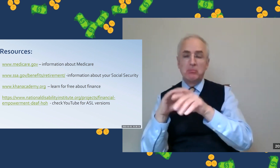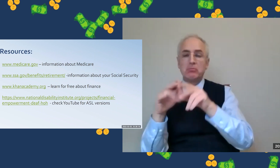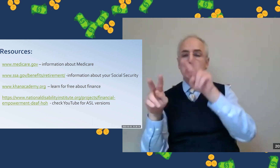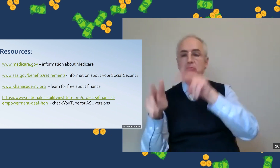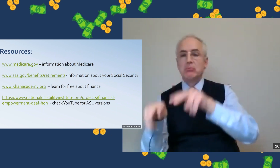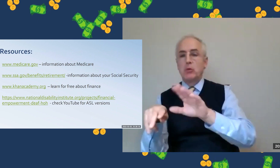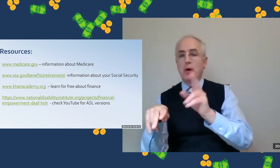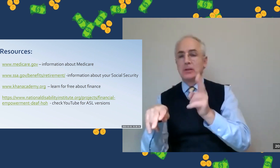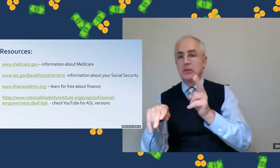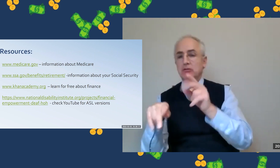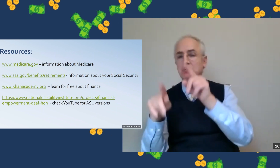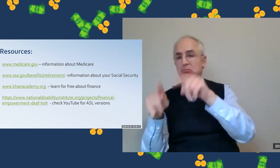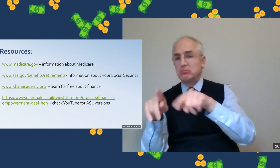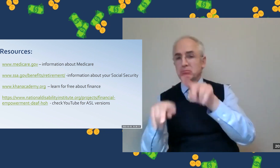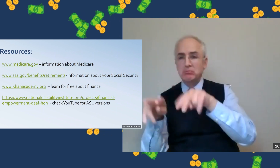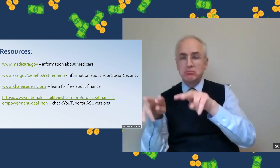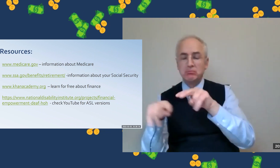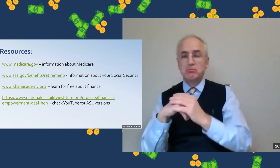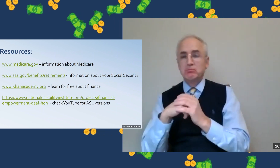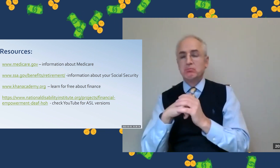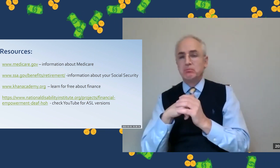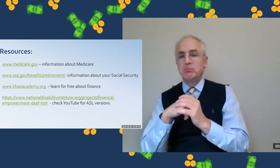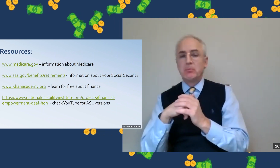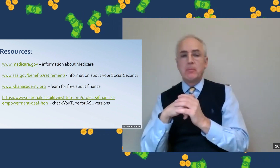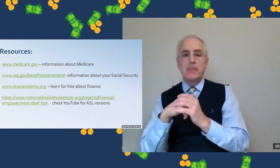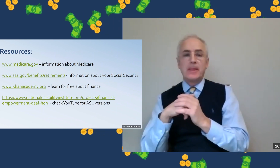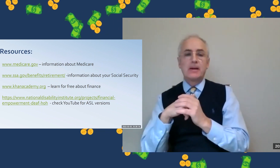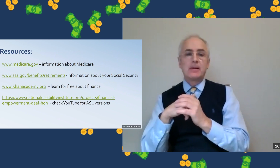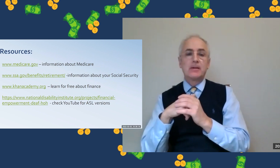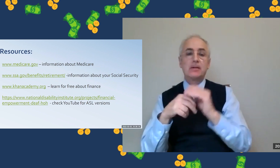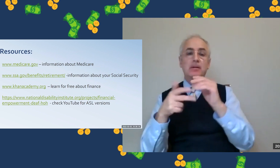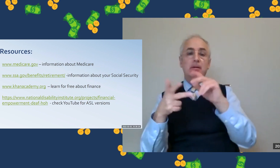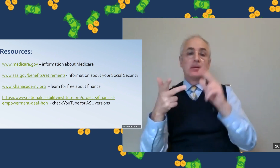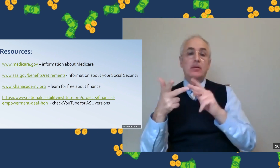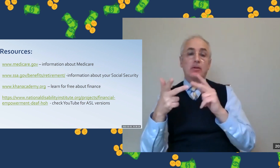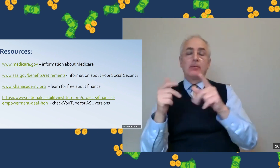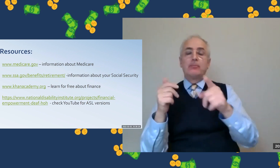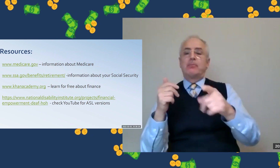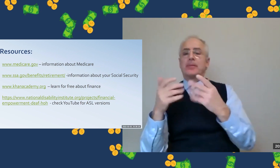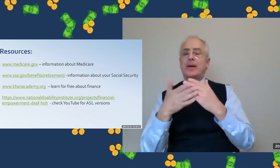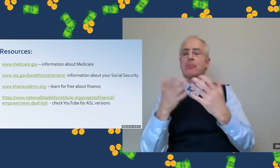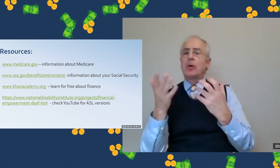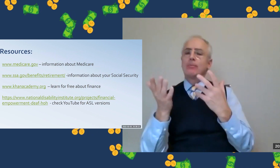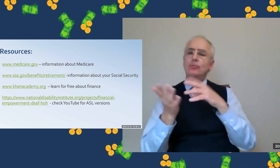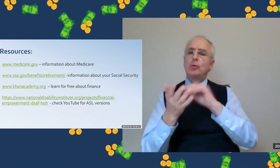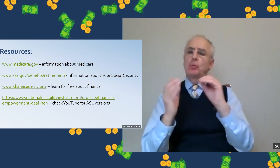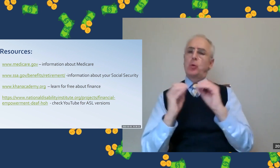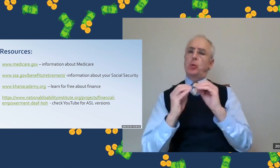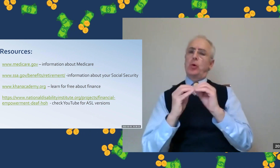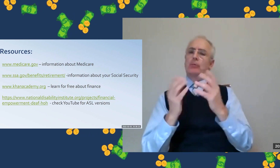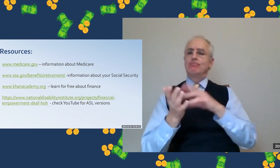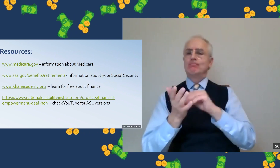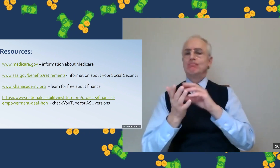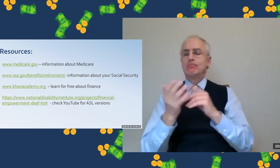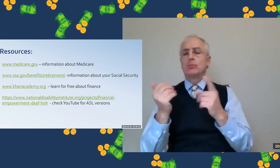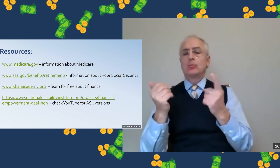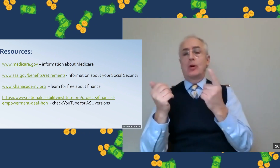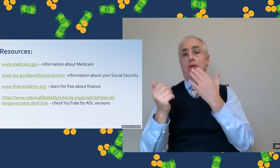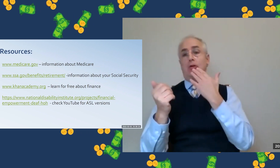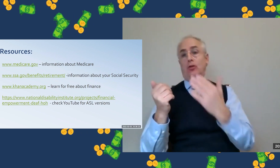And you can get online, use your PIN number, look at the history and all of that. The third bullet point here is for